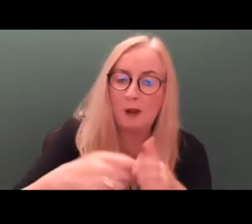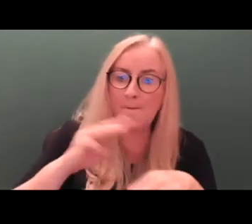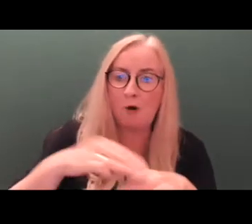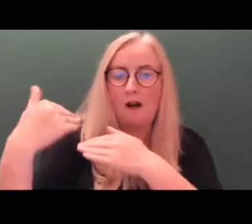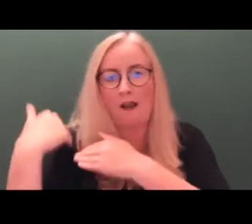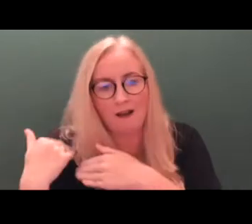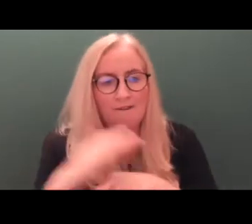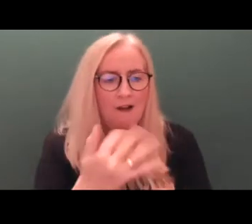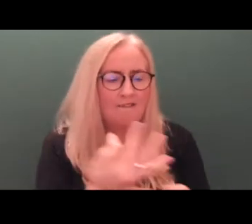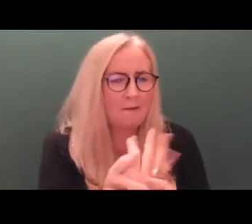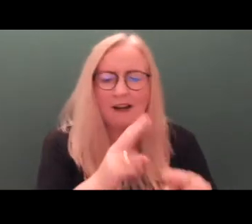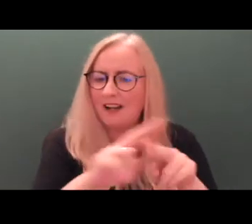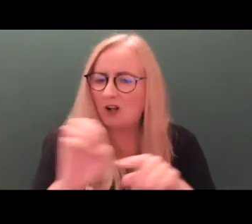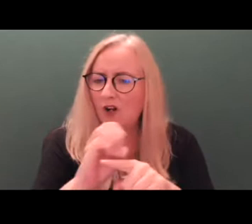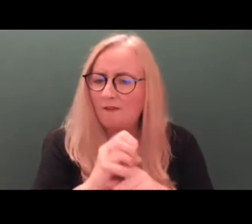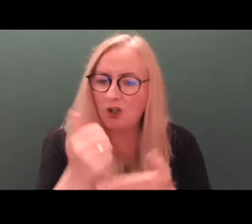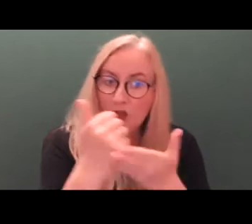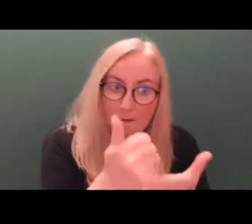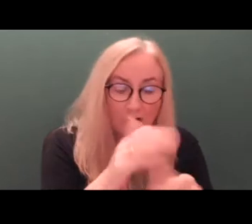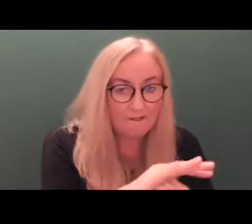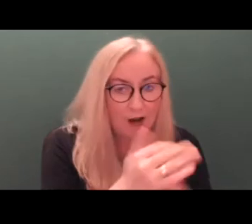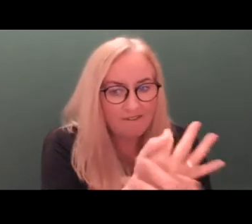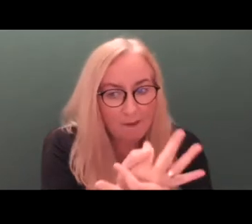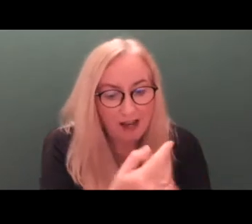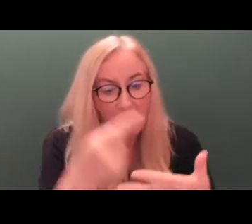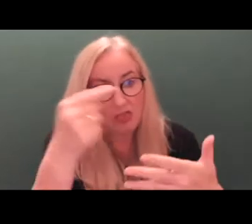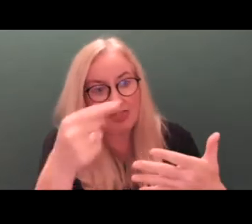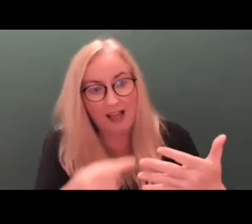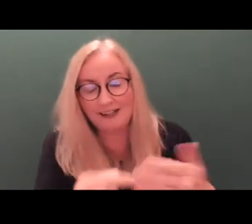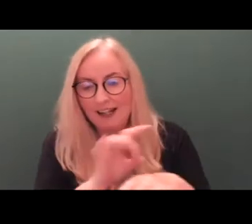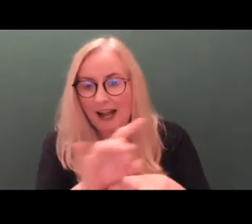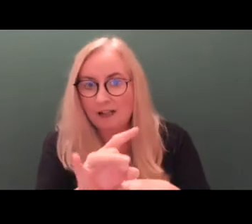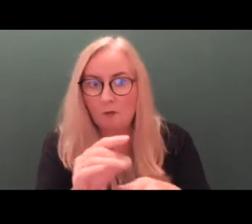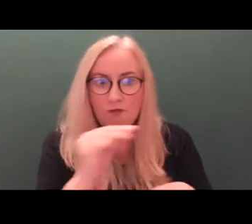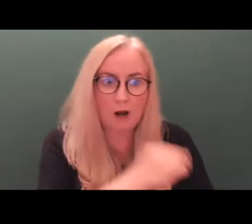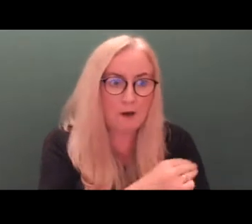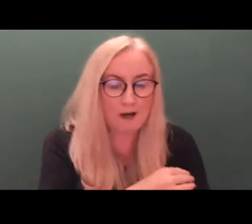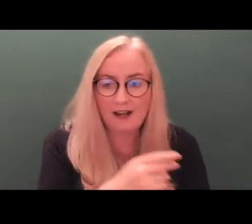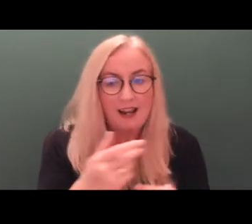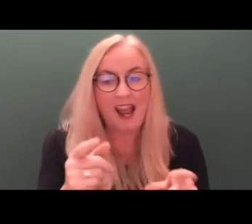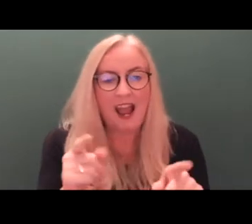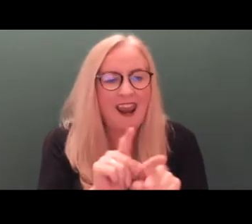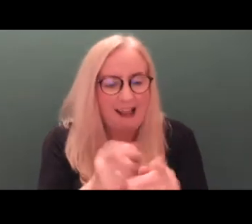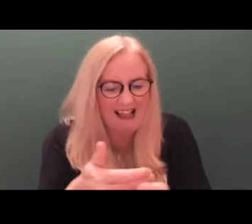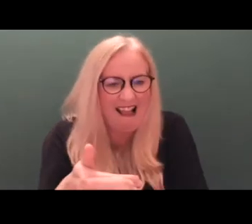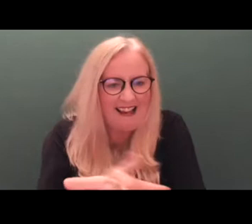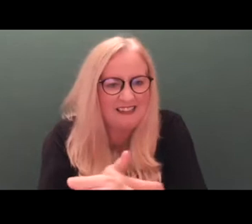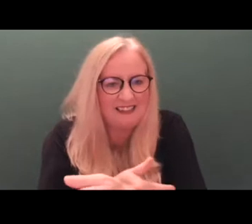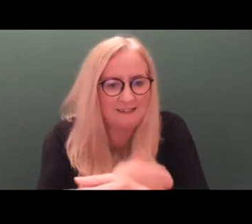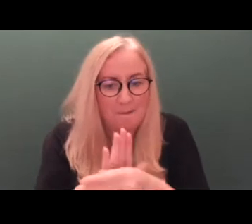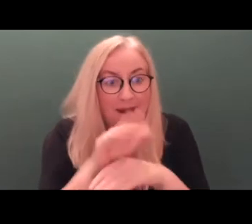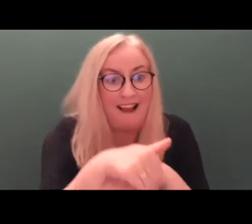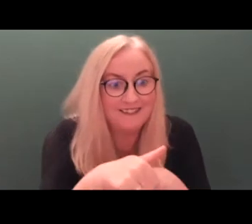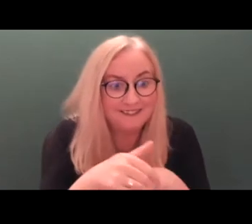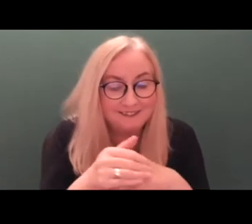a lack of supports, and a problem, or these problems being denied, and effectively hidden behind front doors. So the issues that